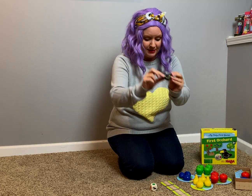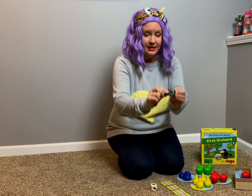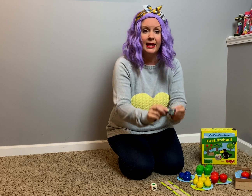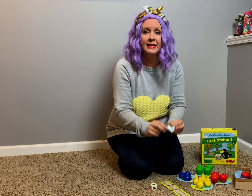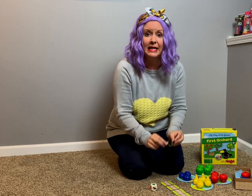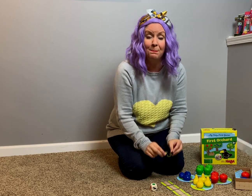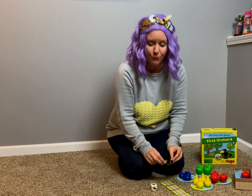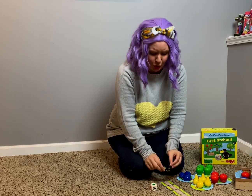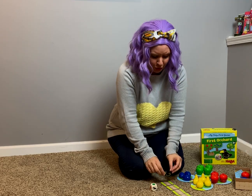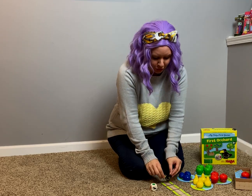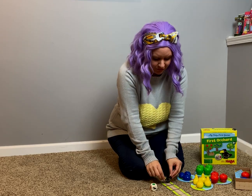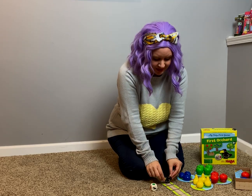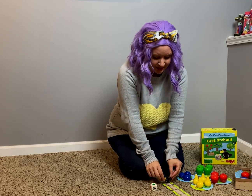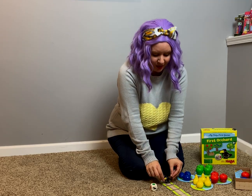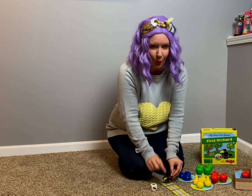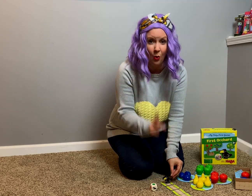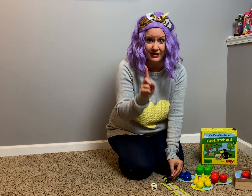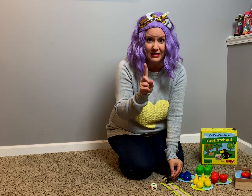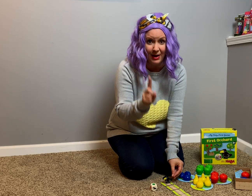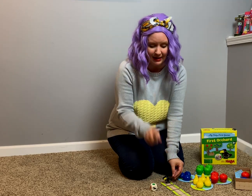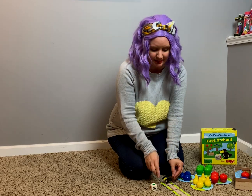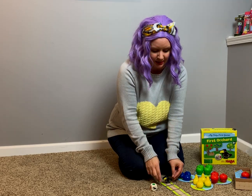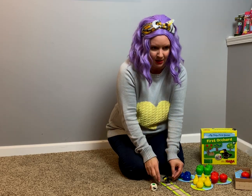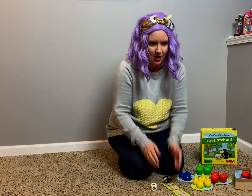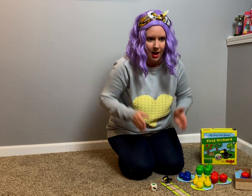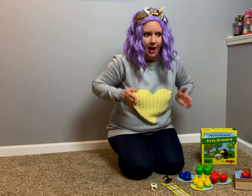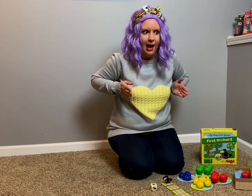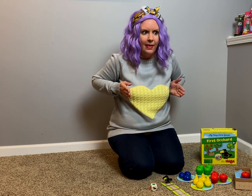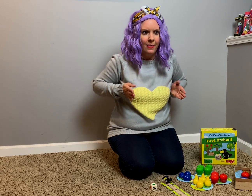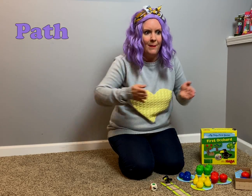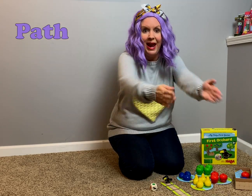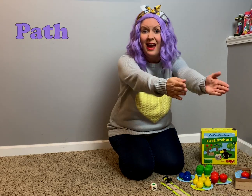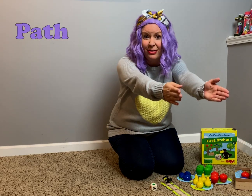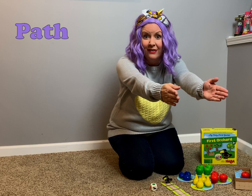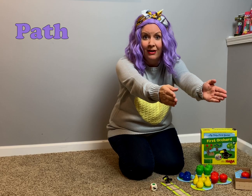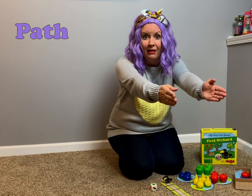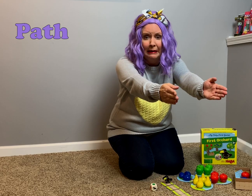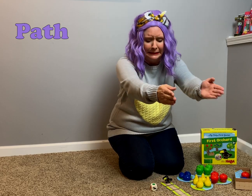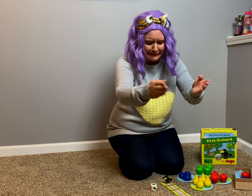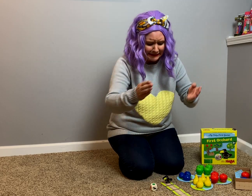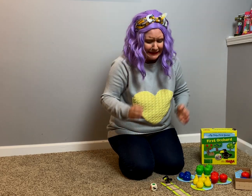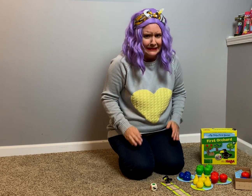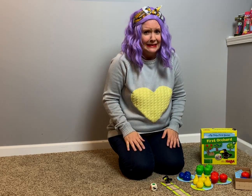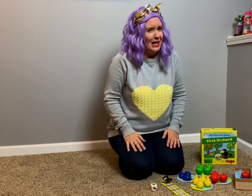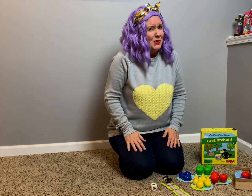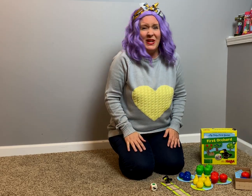is he moves one space on the path. And we